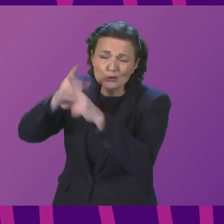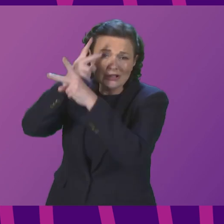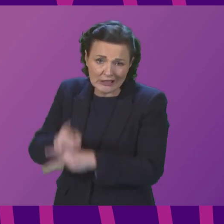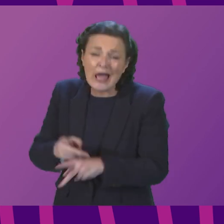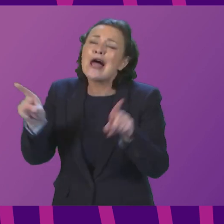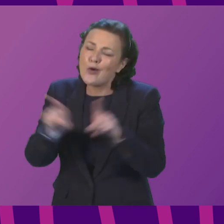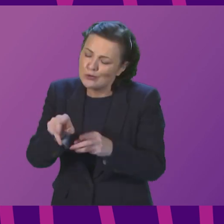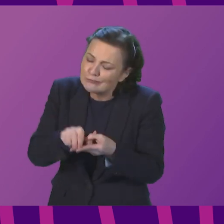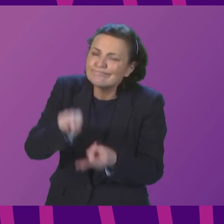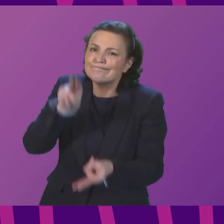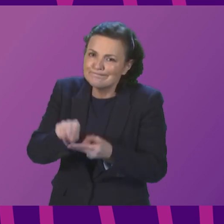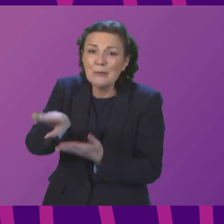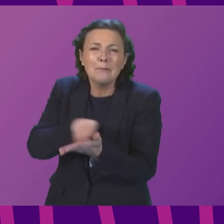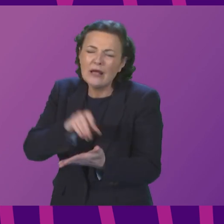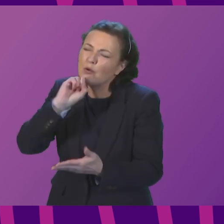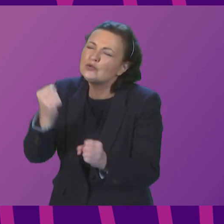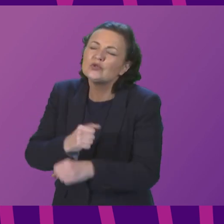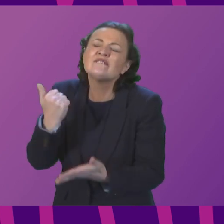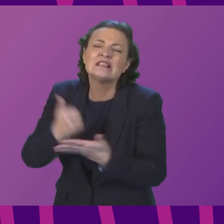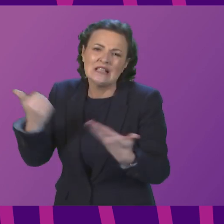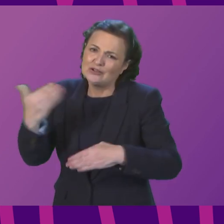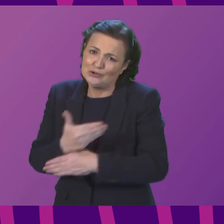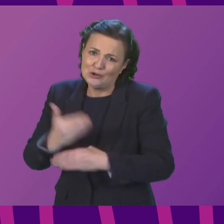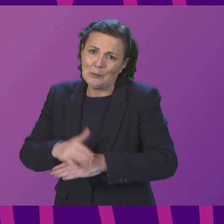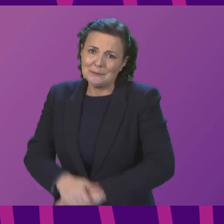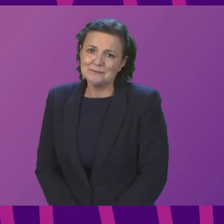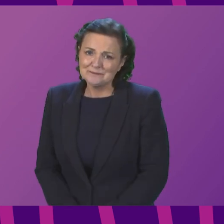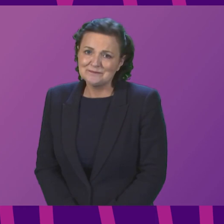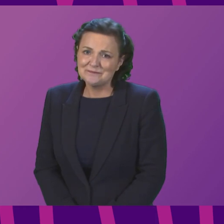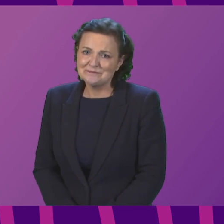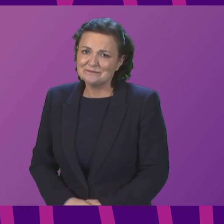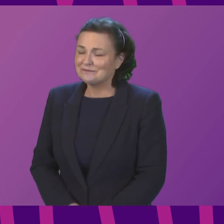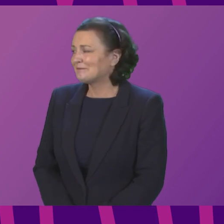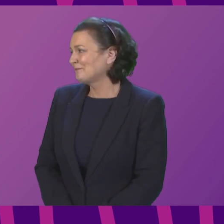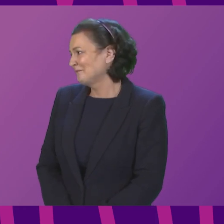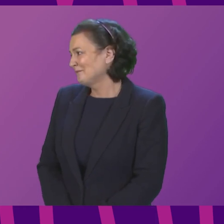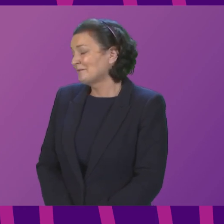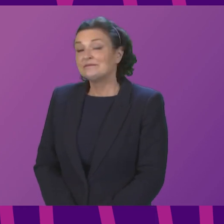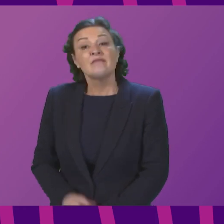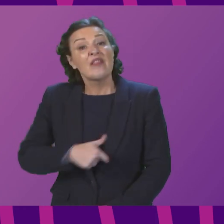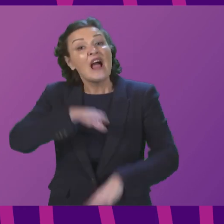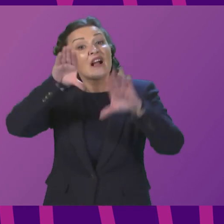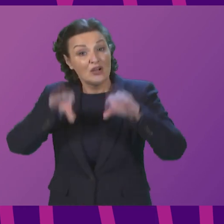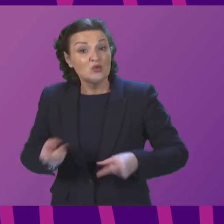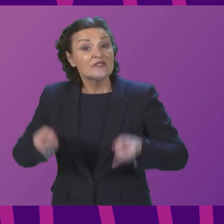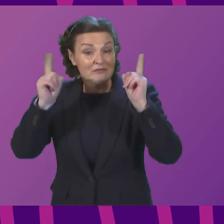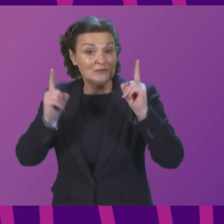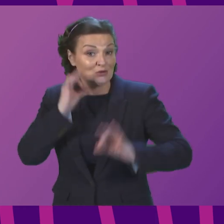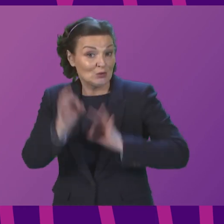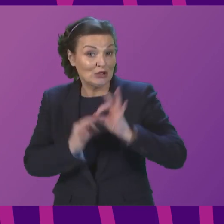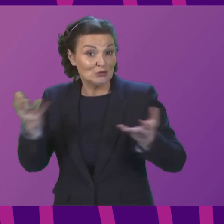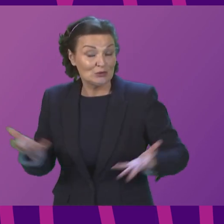increasing the pay of those who do such a fantastic job working in it. Thank you. That concludes First Minister's questions.